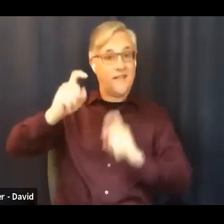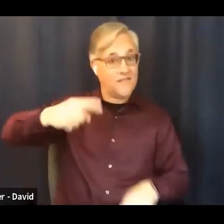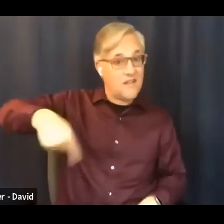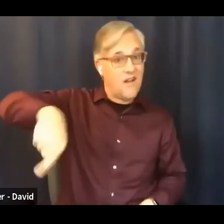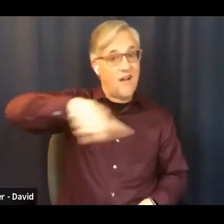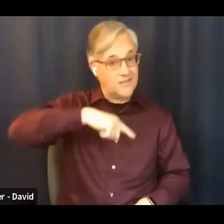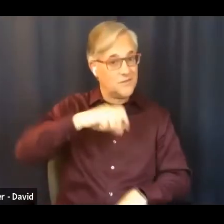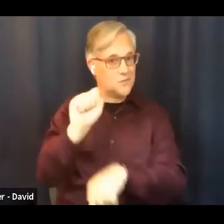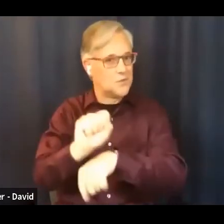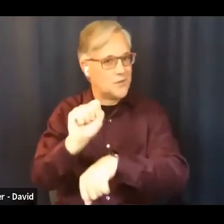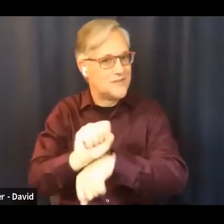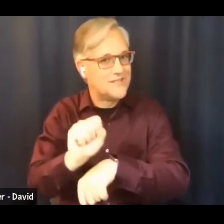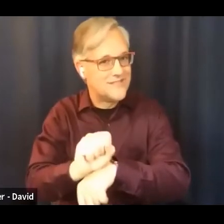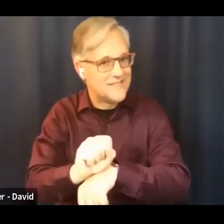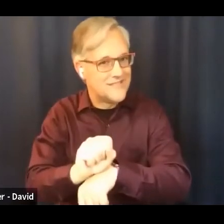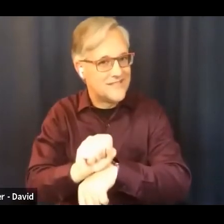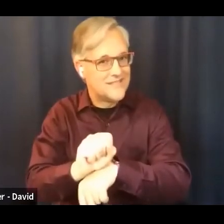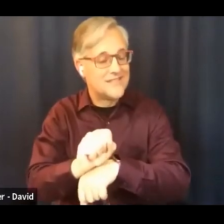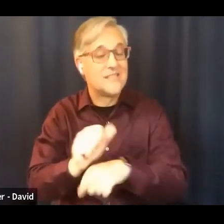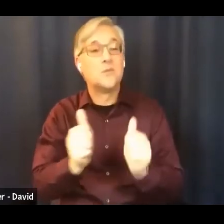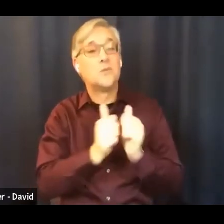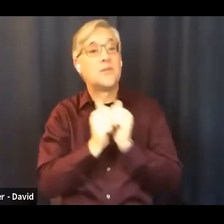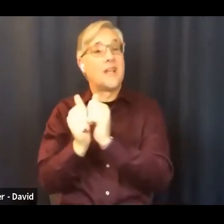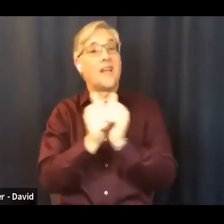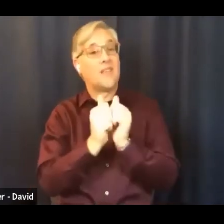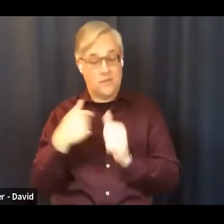and together we do that work through bread of life